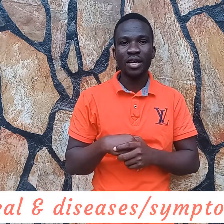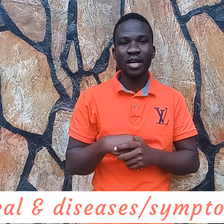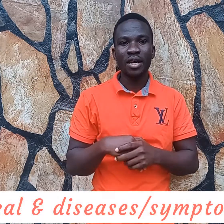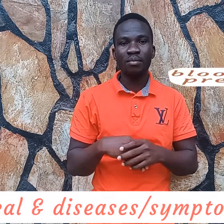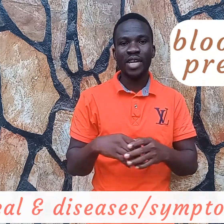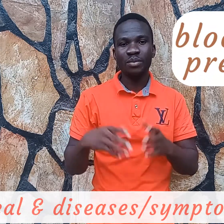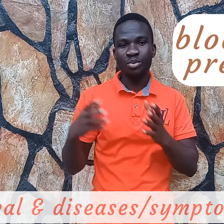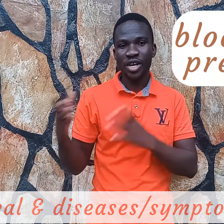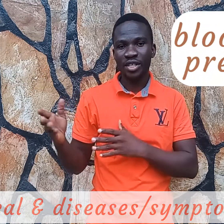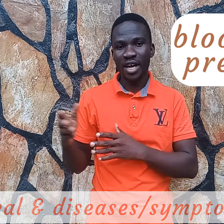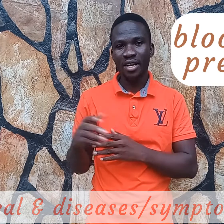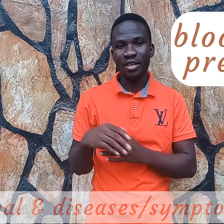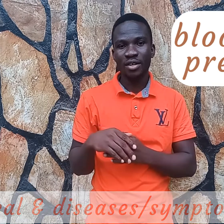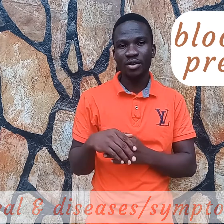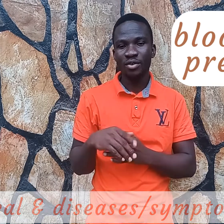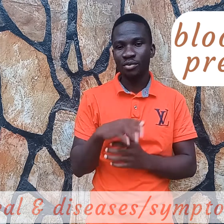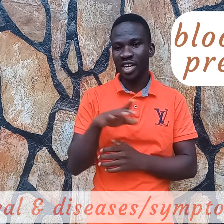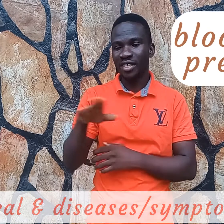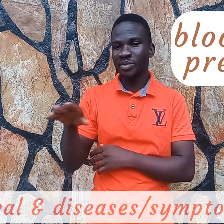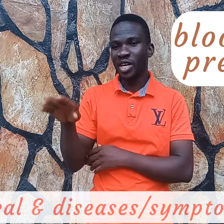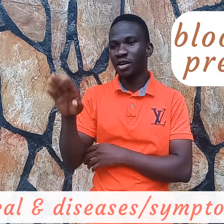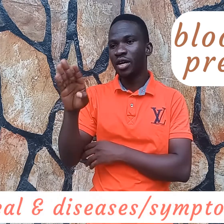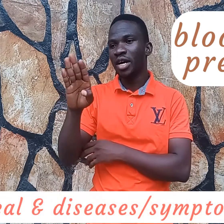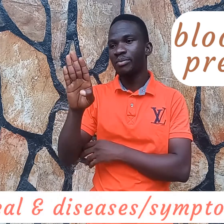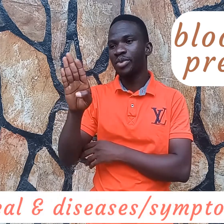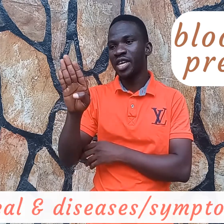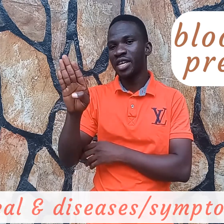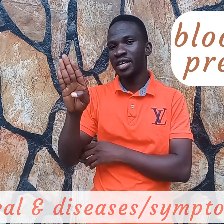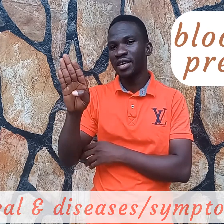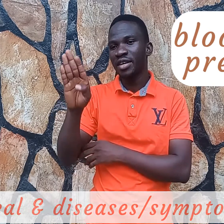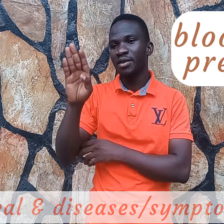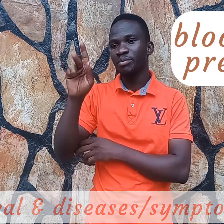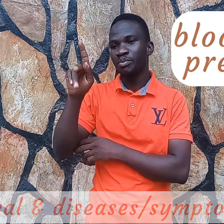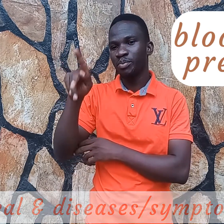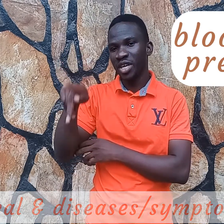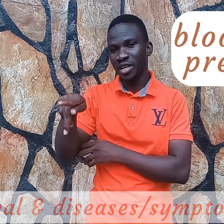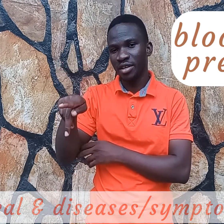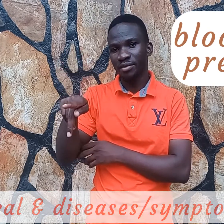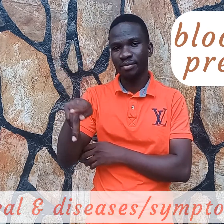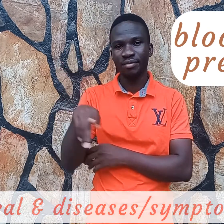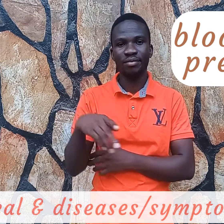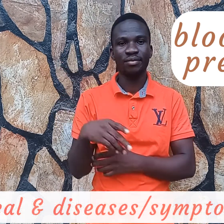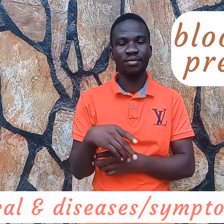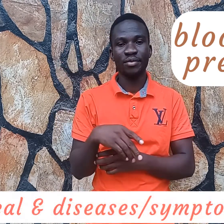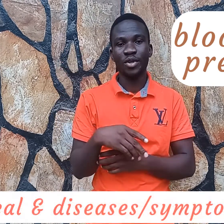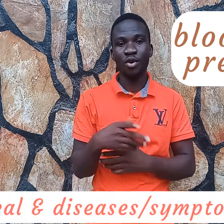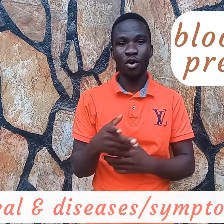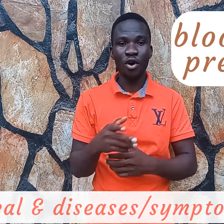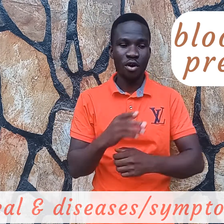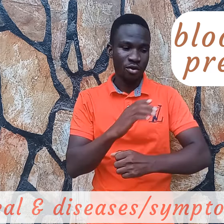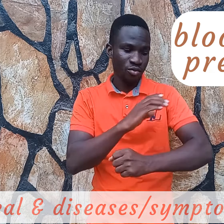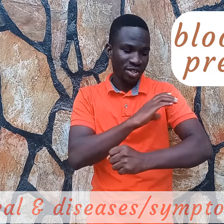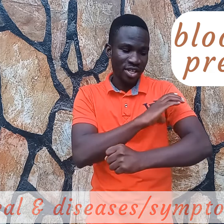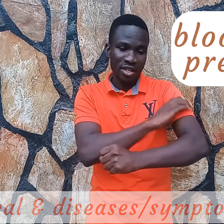blood pressure you can spell B-P or you say